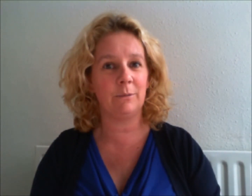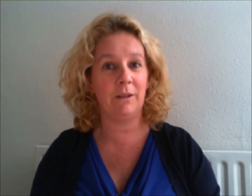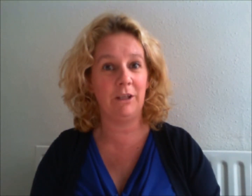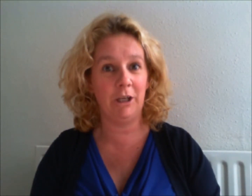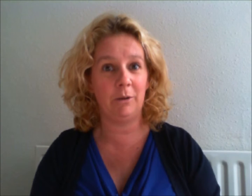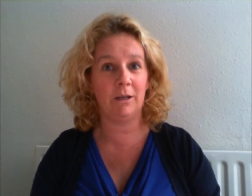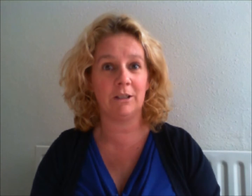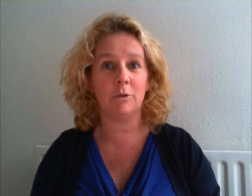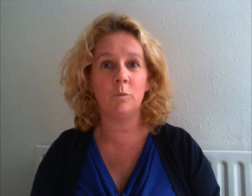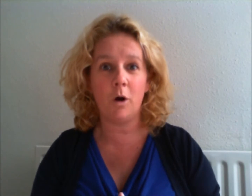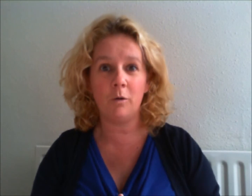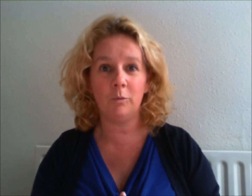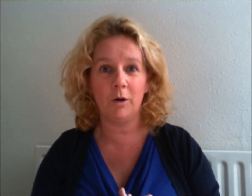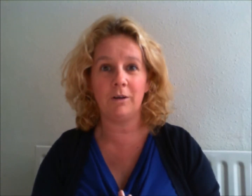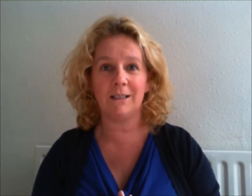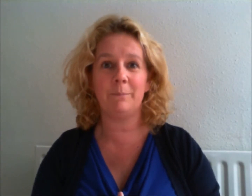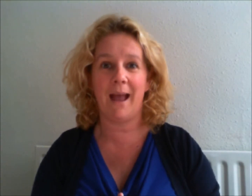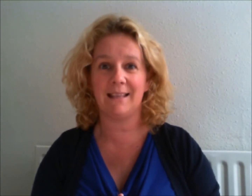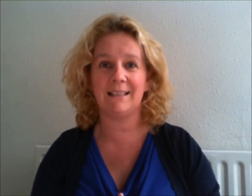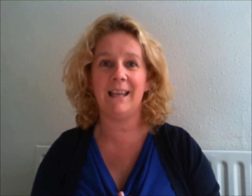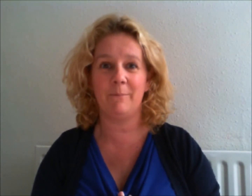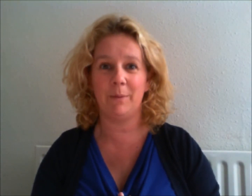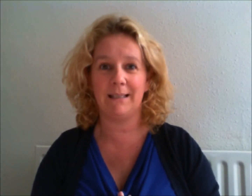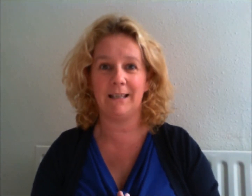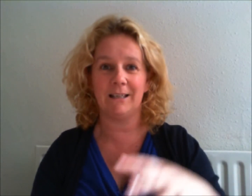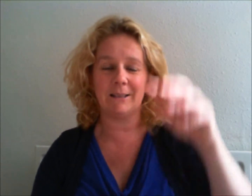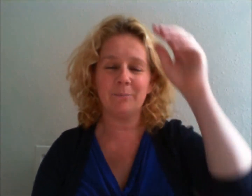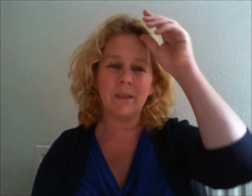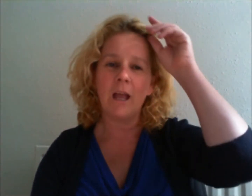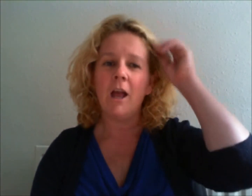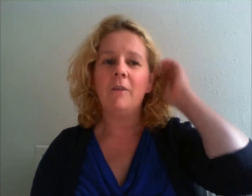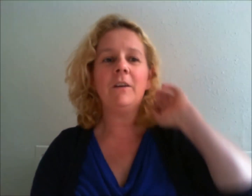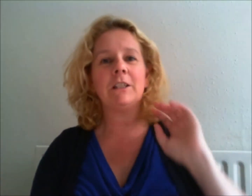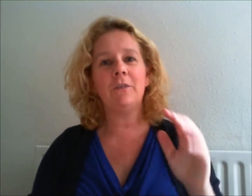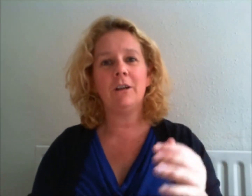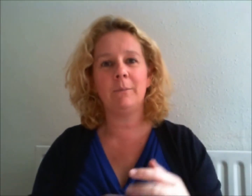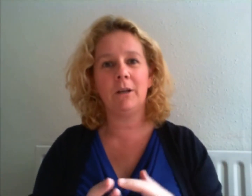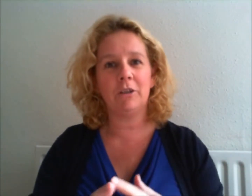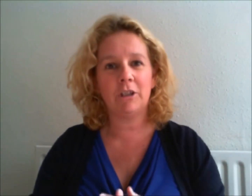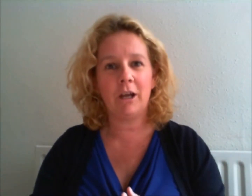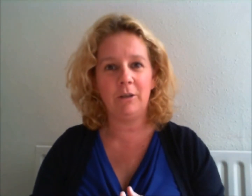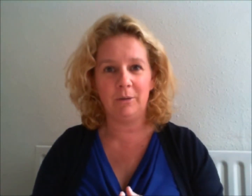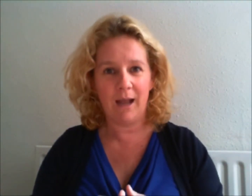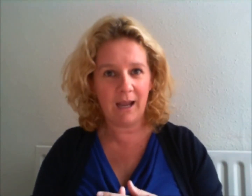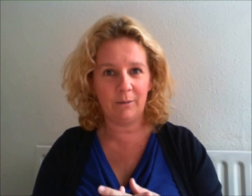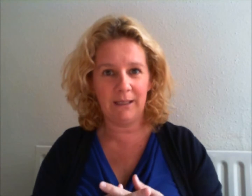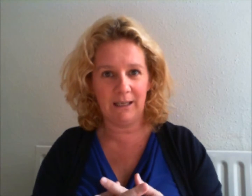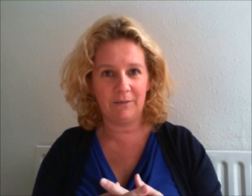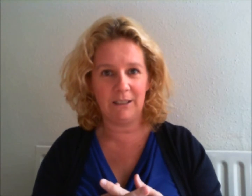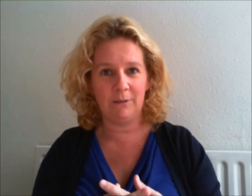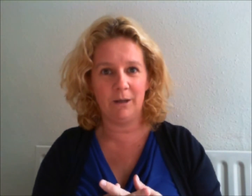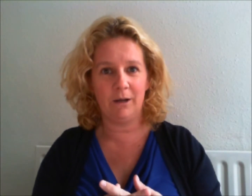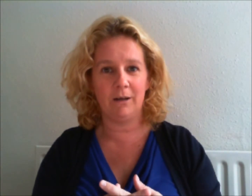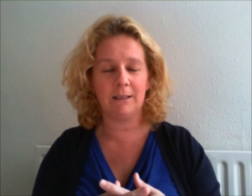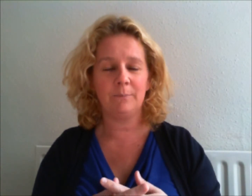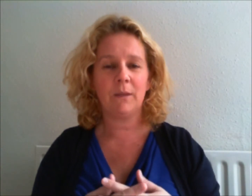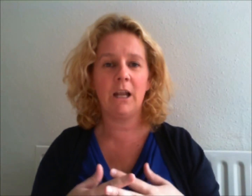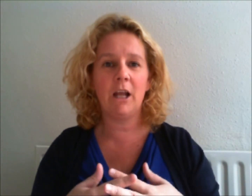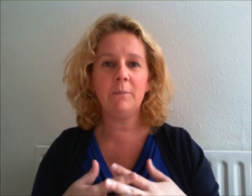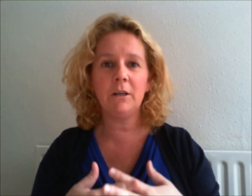with you as to what works best in business. First of all, I'm going to show you how EFT works and I'm